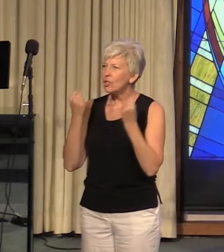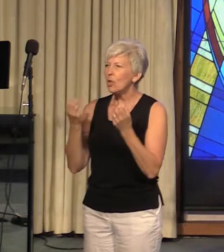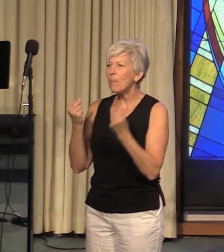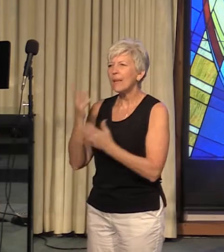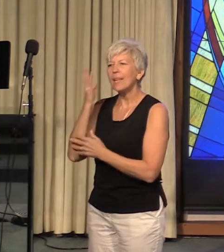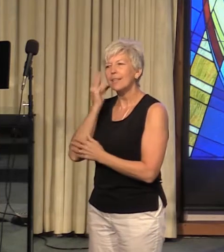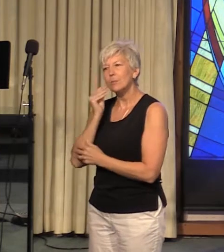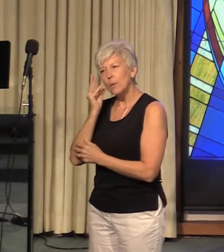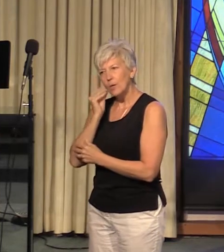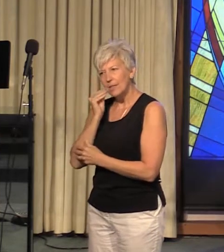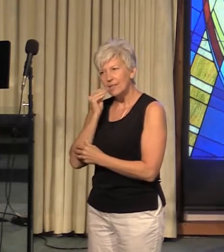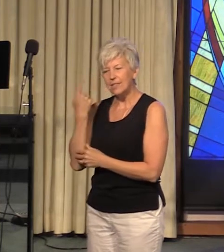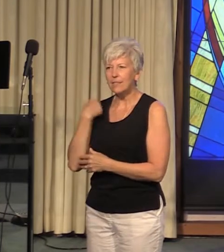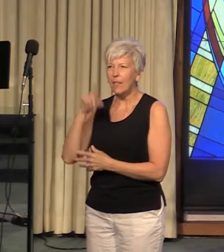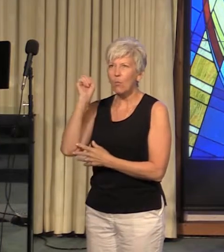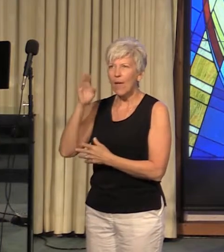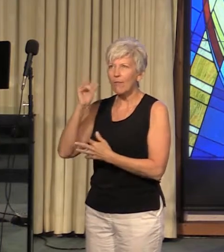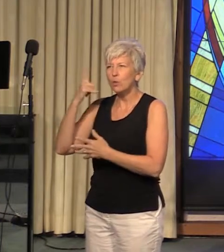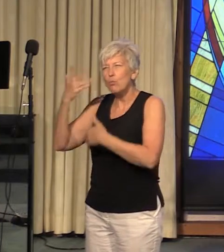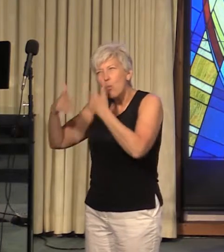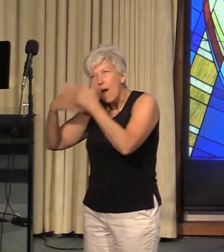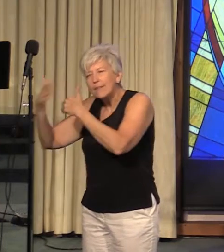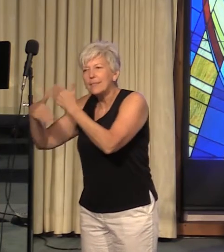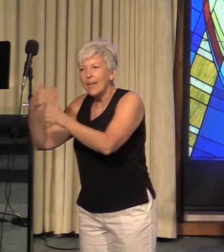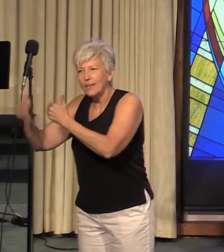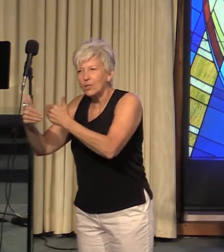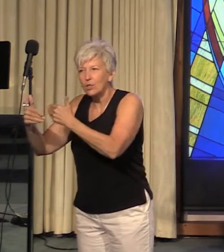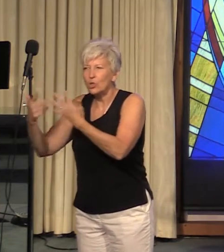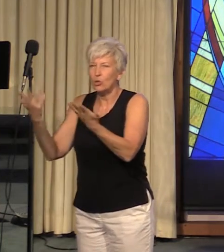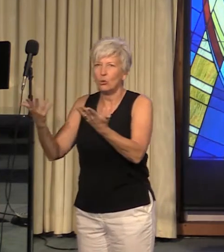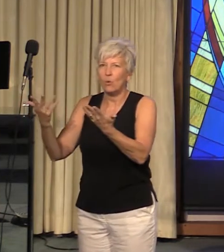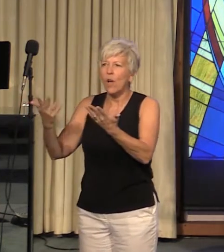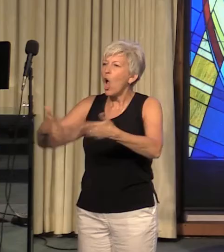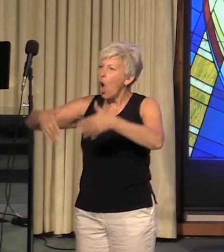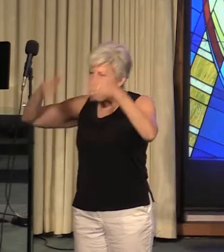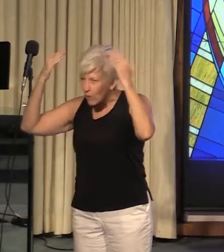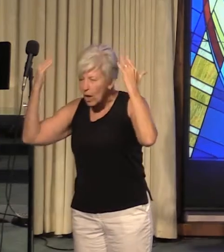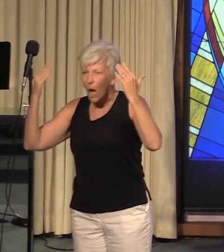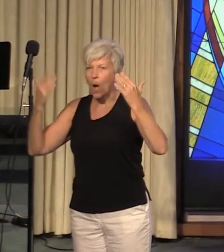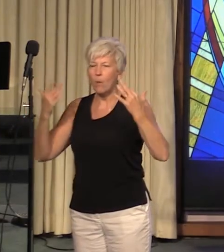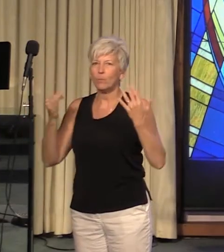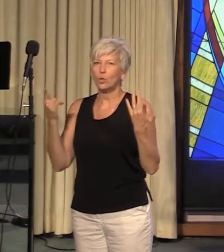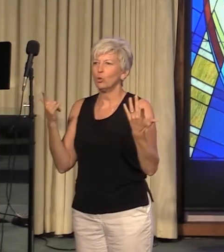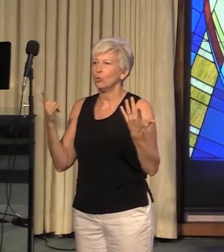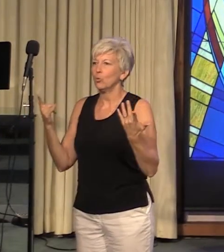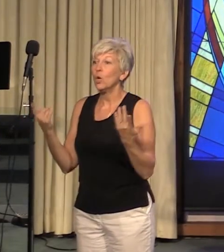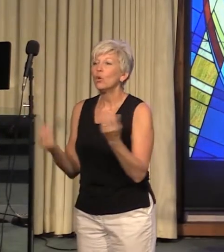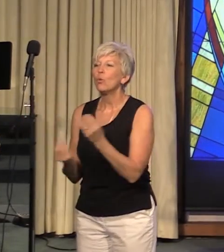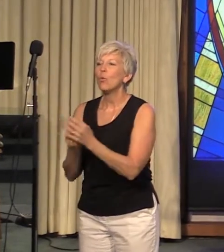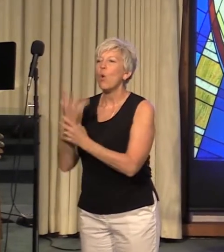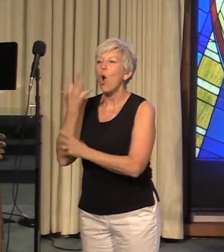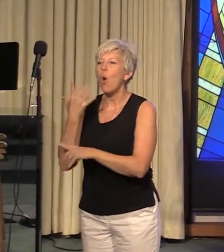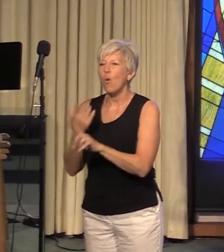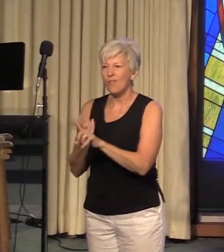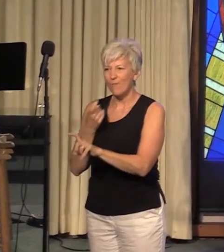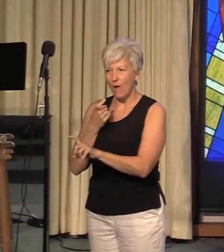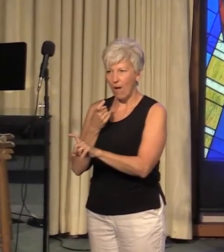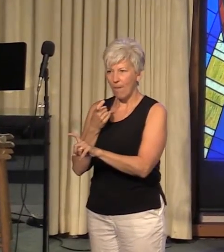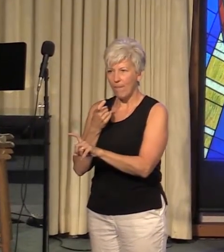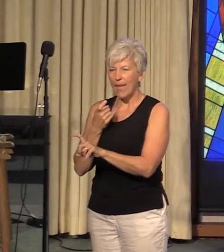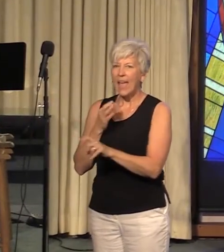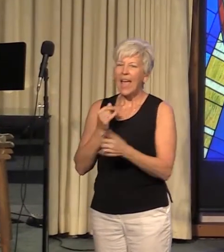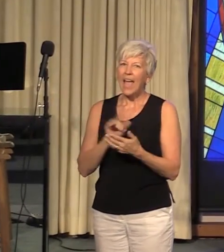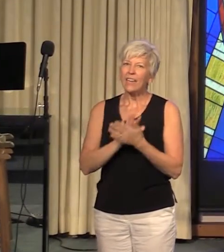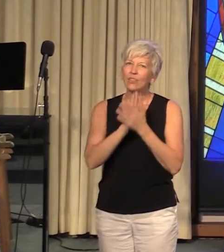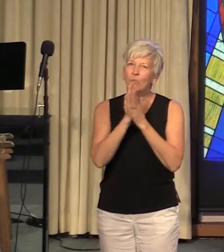that we have to process, to overcome, to learn from, to grow from, and to be